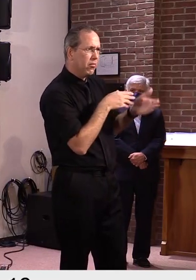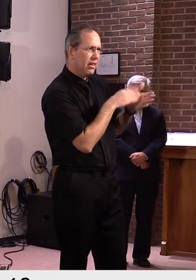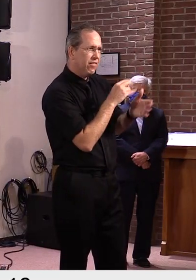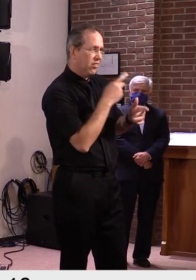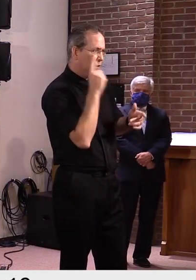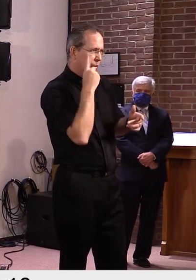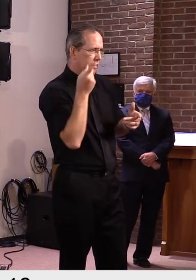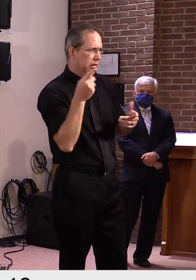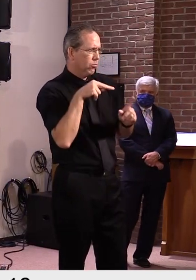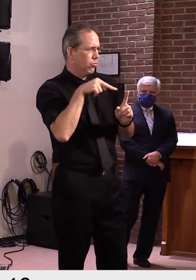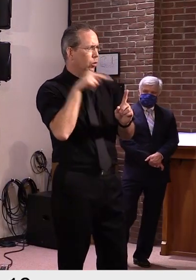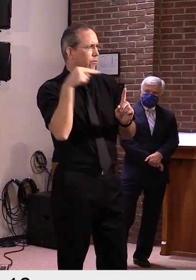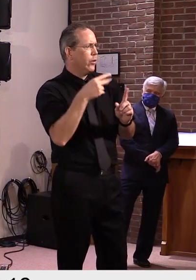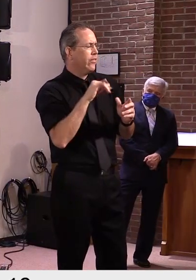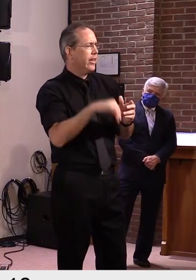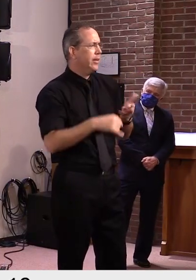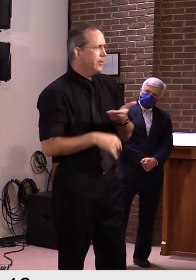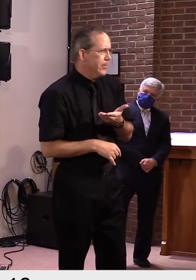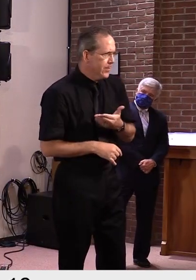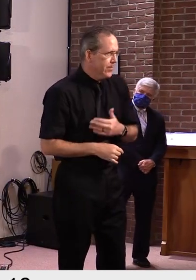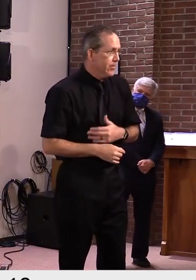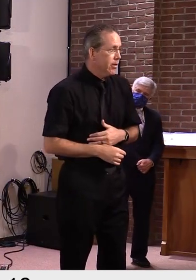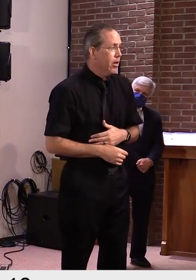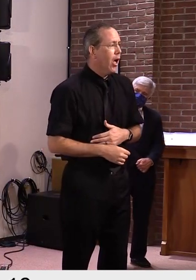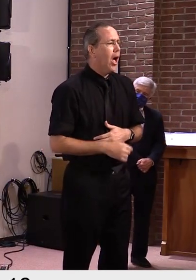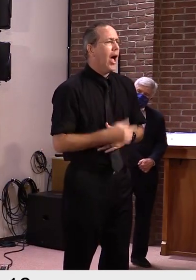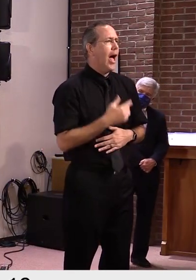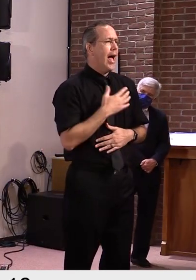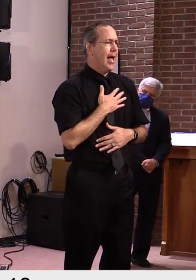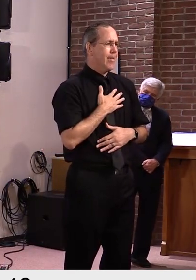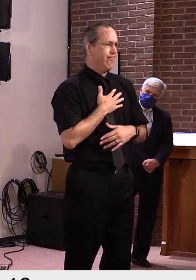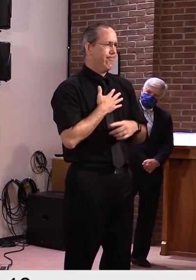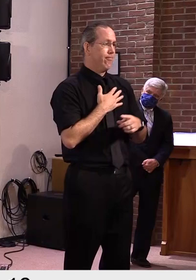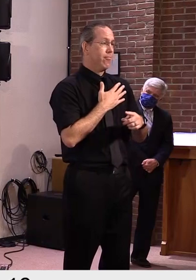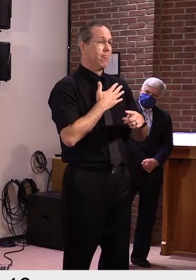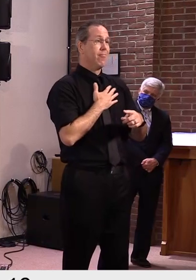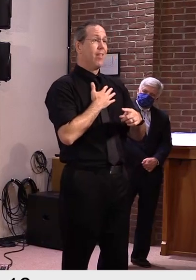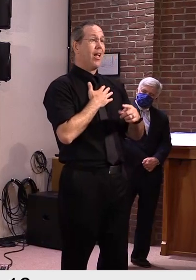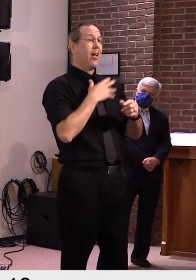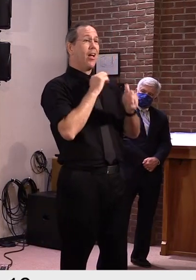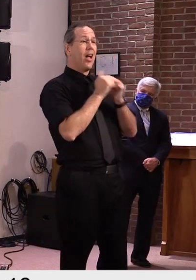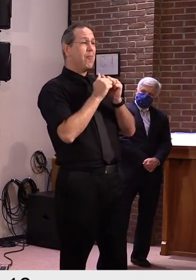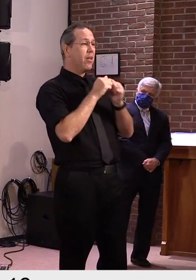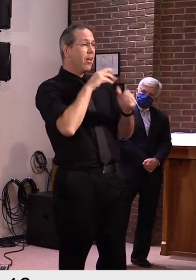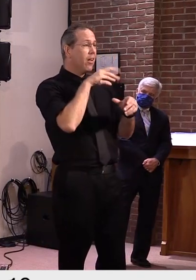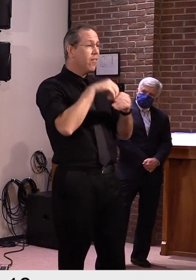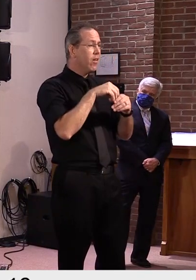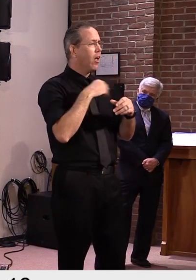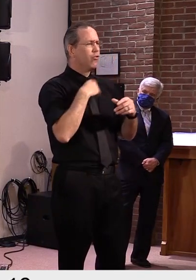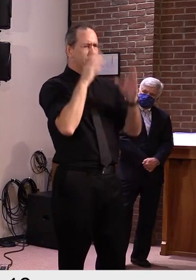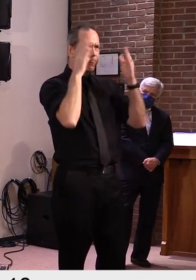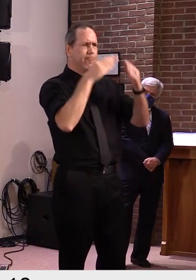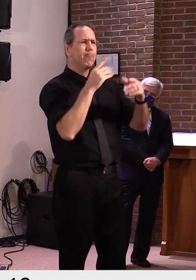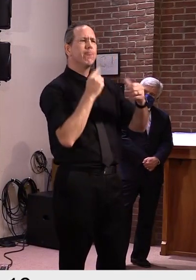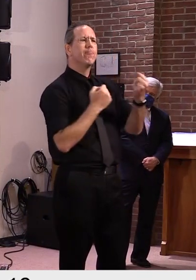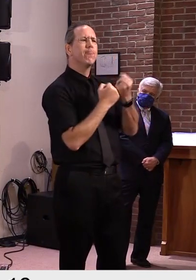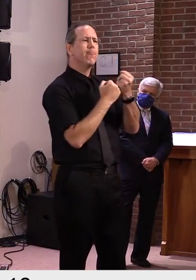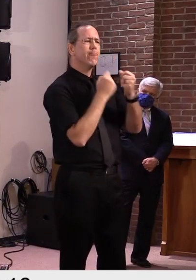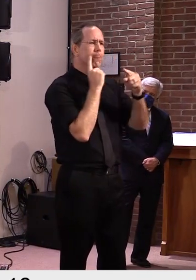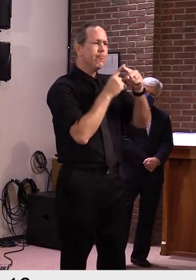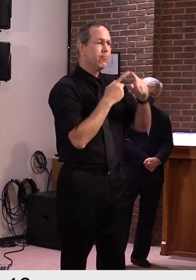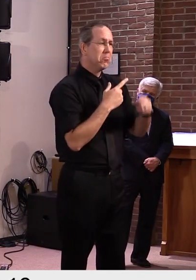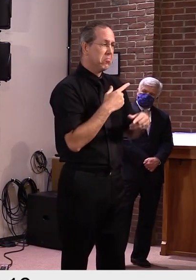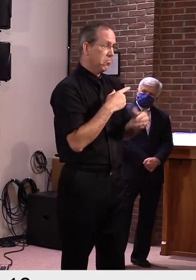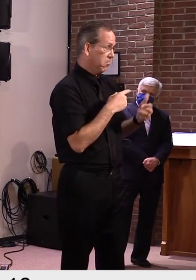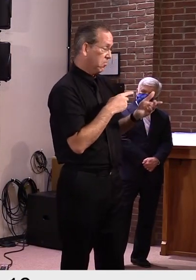years. I always run a positive campaign and I'll continue to do so. So I think we'll see, you know, stark differences between the two of us, uh, but he's a